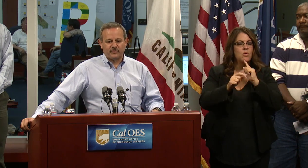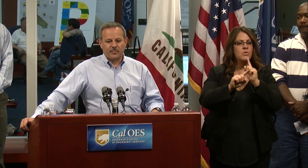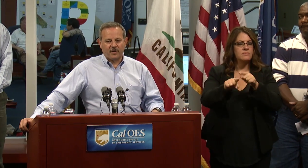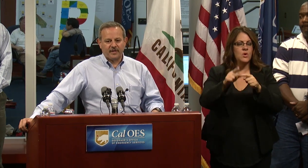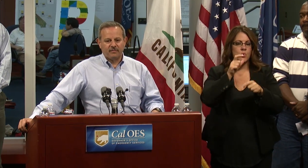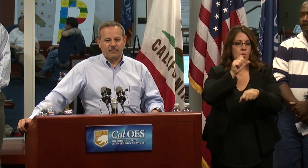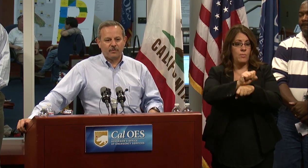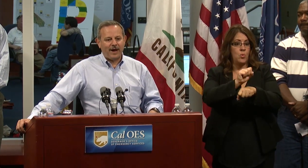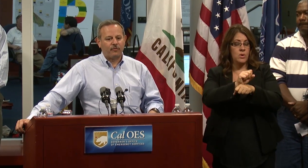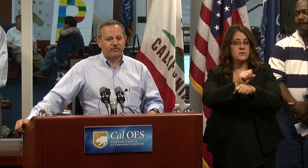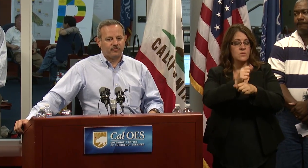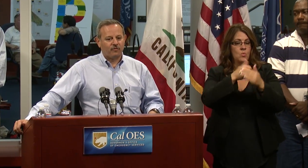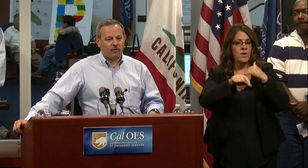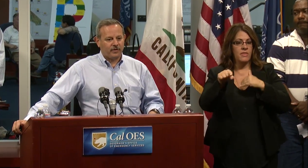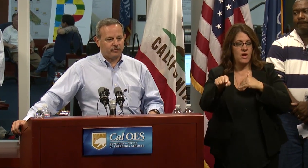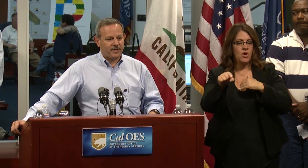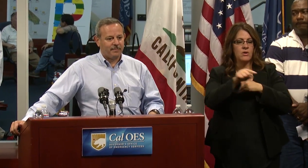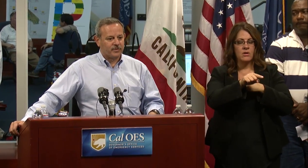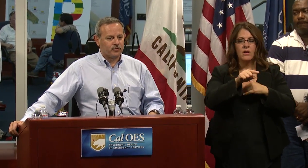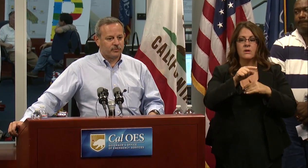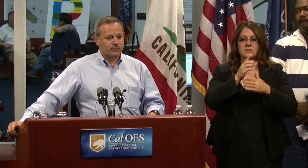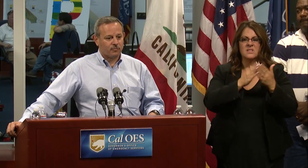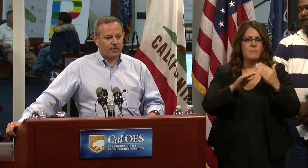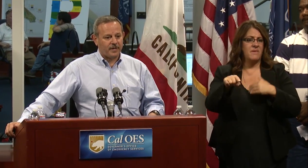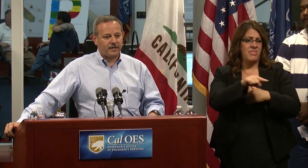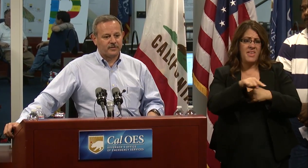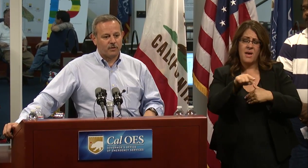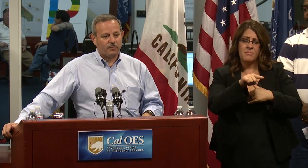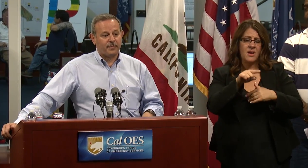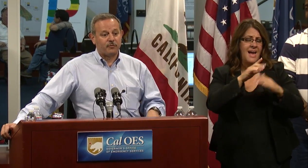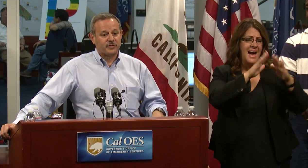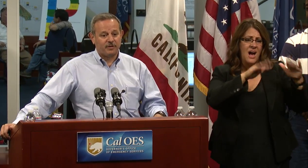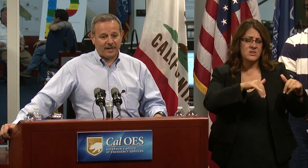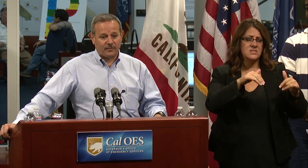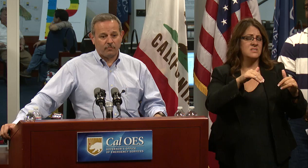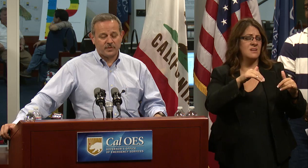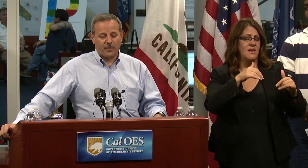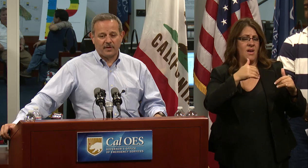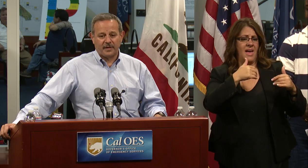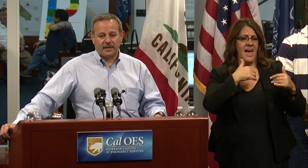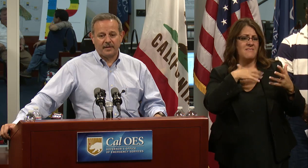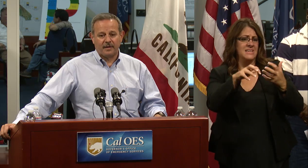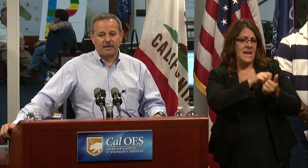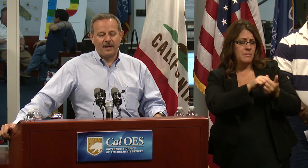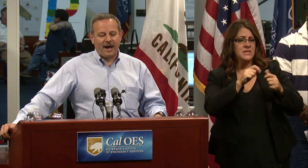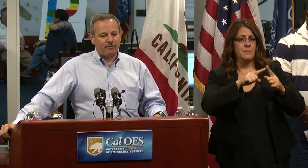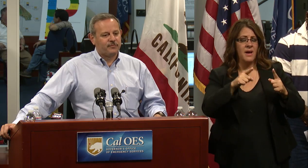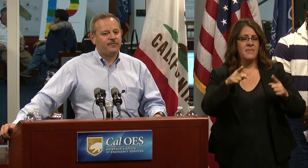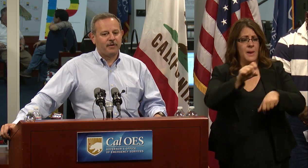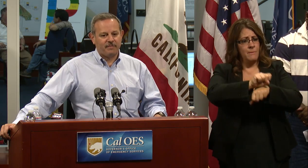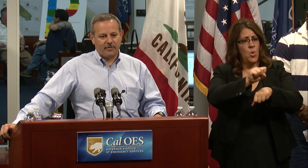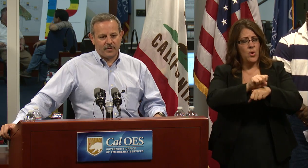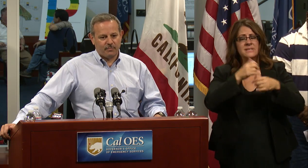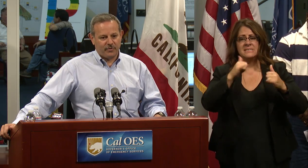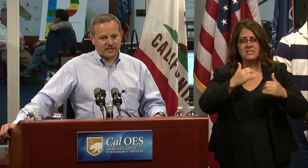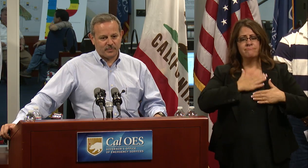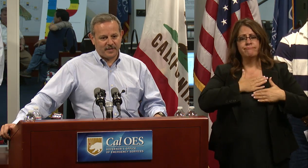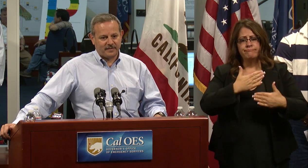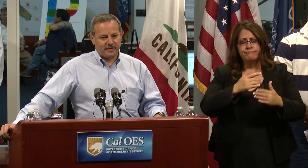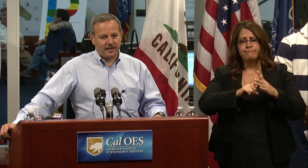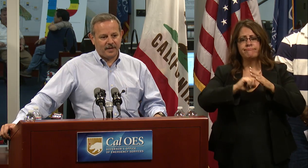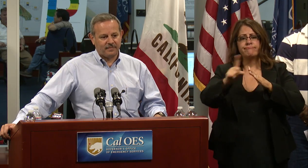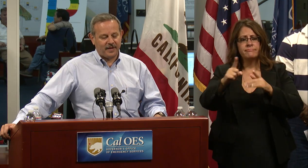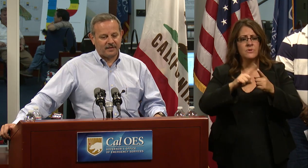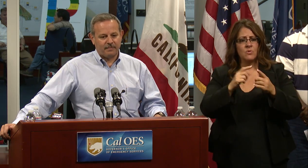employees of respondings, their houses are either damaged or destroyed. And so that, but they're still out there responding. And, uh, I was very, very impressed